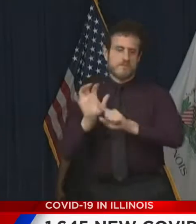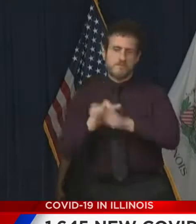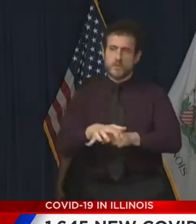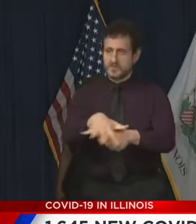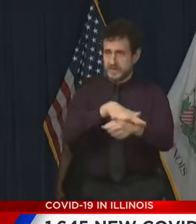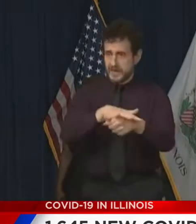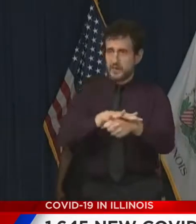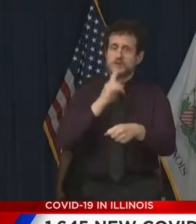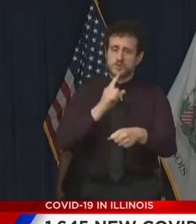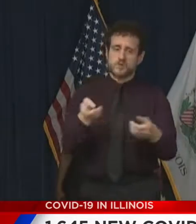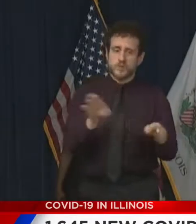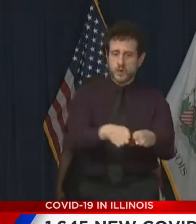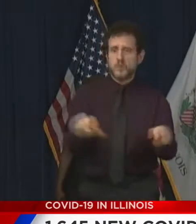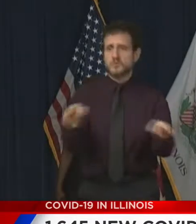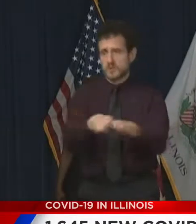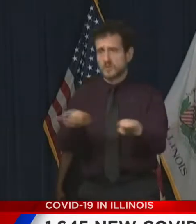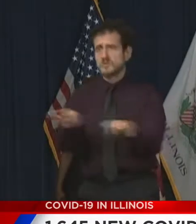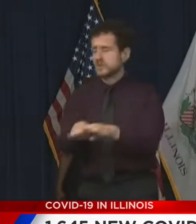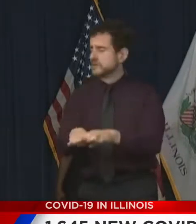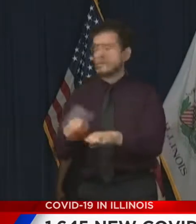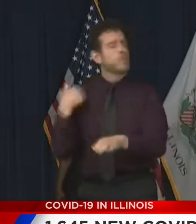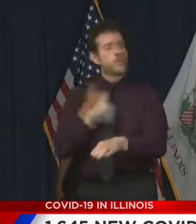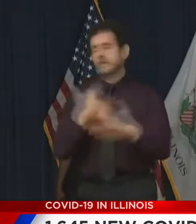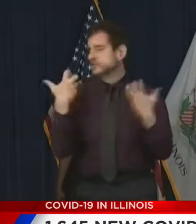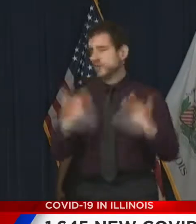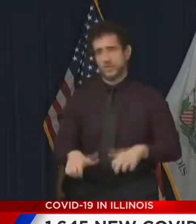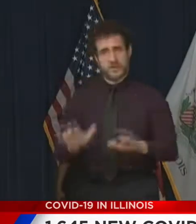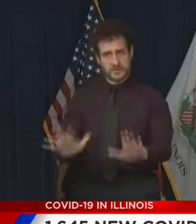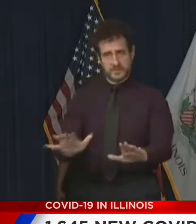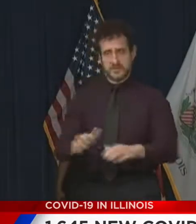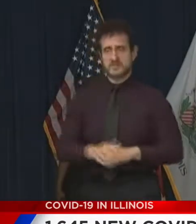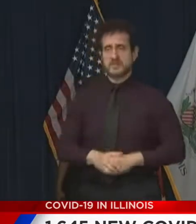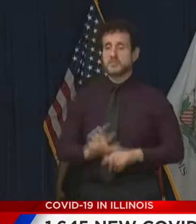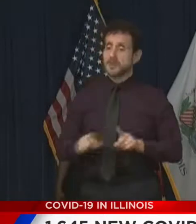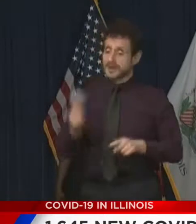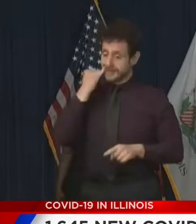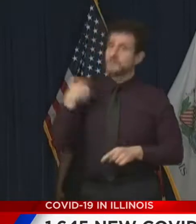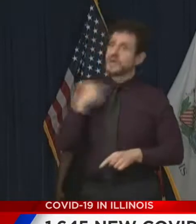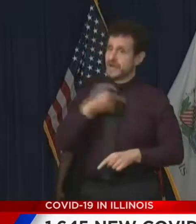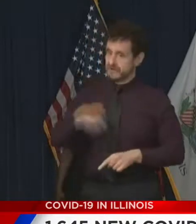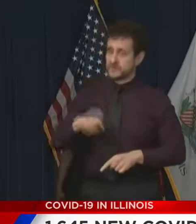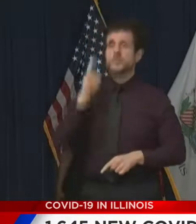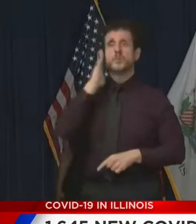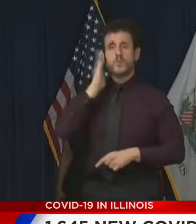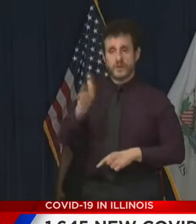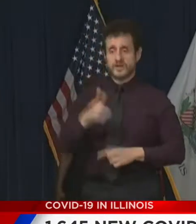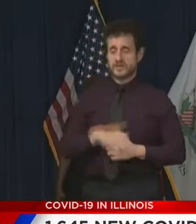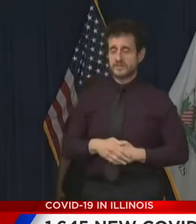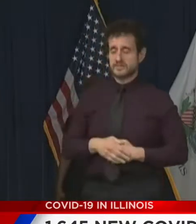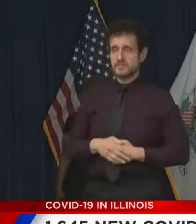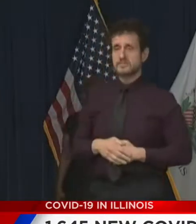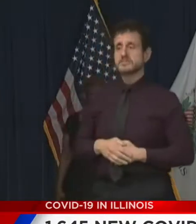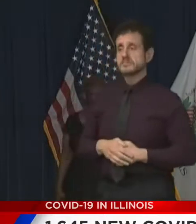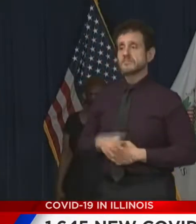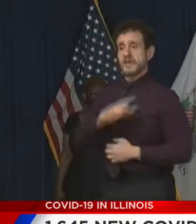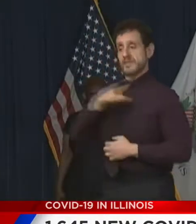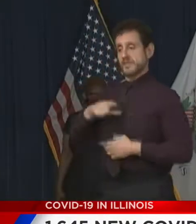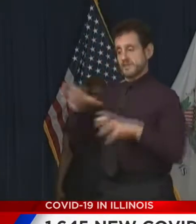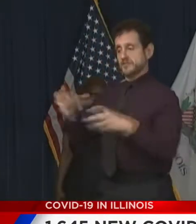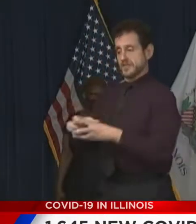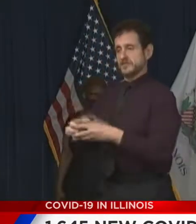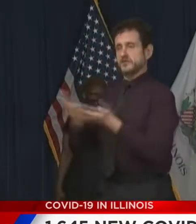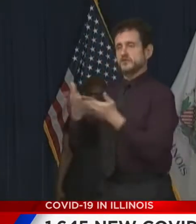regional basis, something none of us wants. And as the General Assembly formally upheld yesterday,